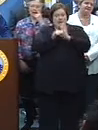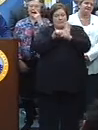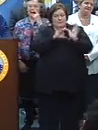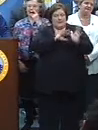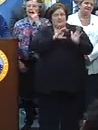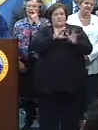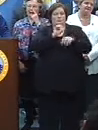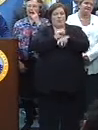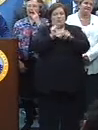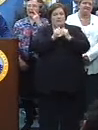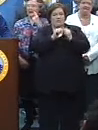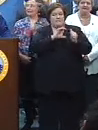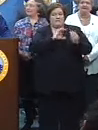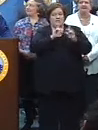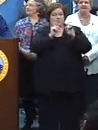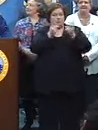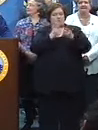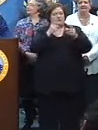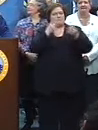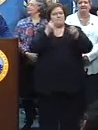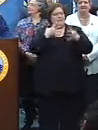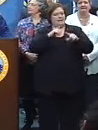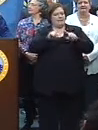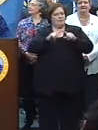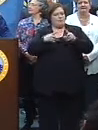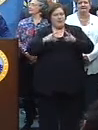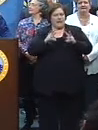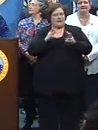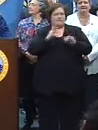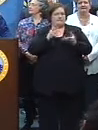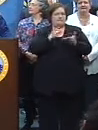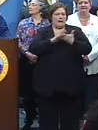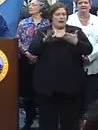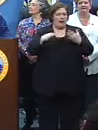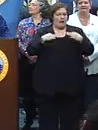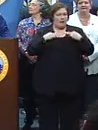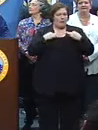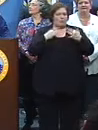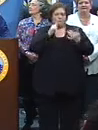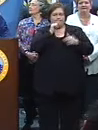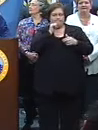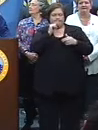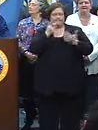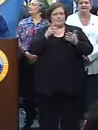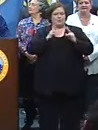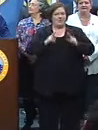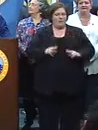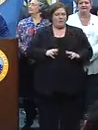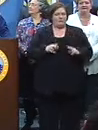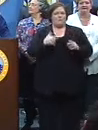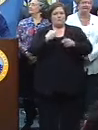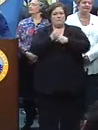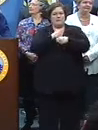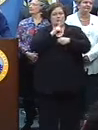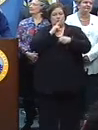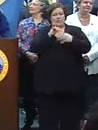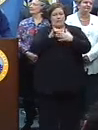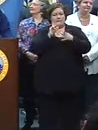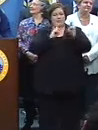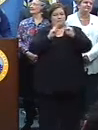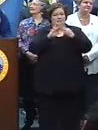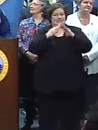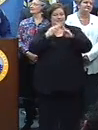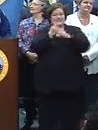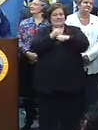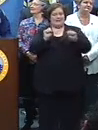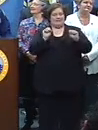that's working with the Arnold's police department in many different capacities, both playing clothes, undercover, and in uniform to make sure the city is